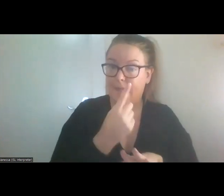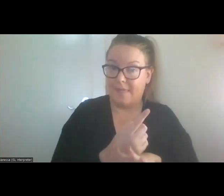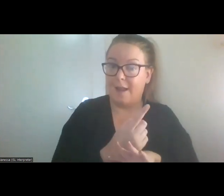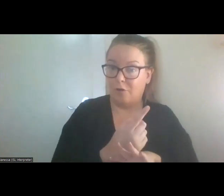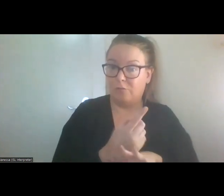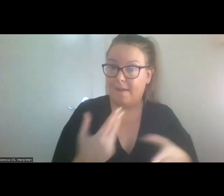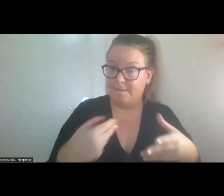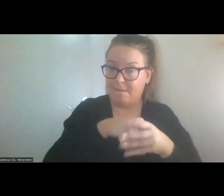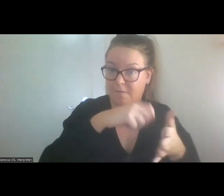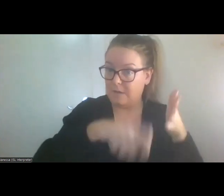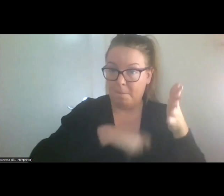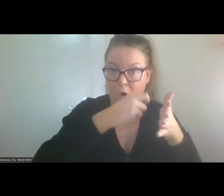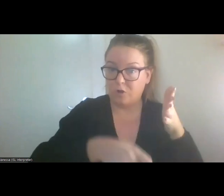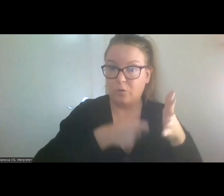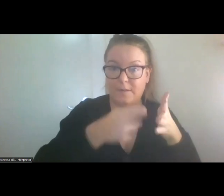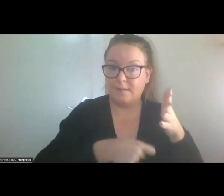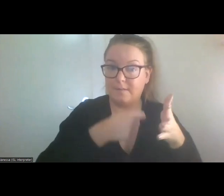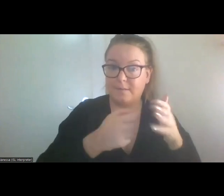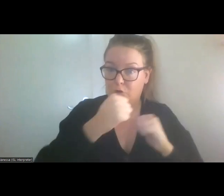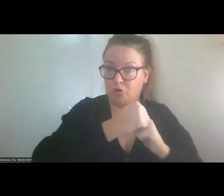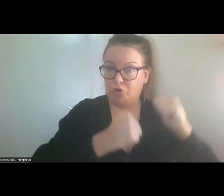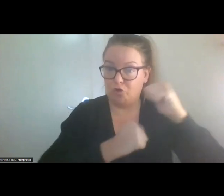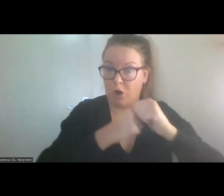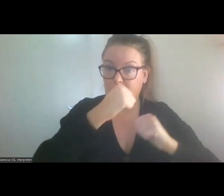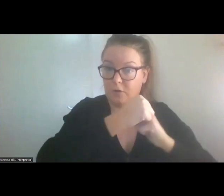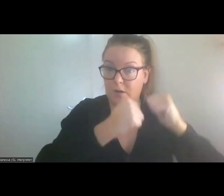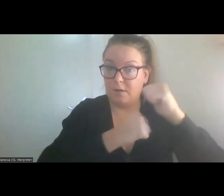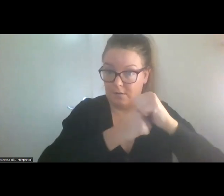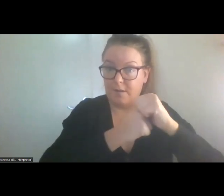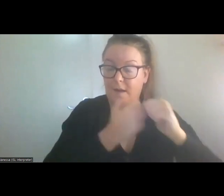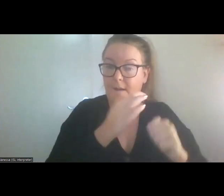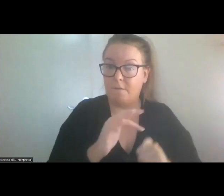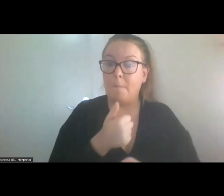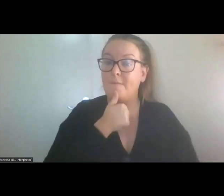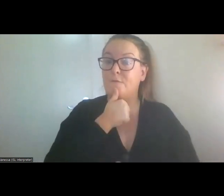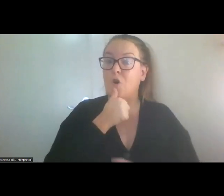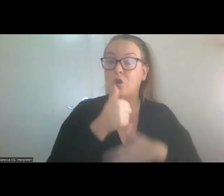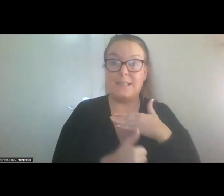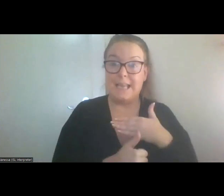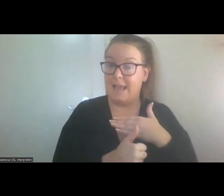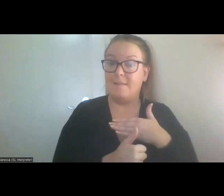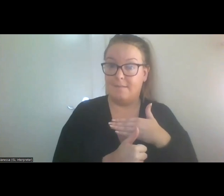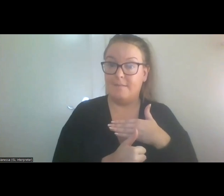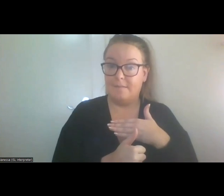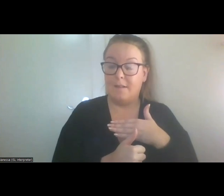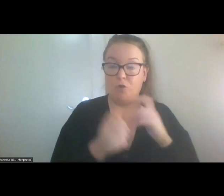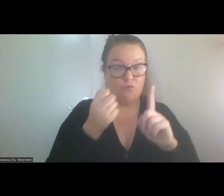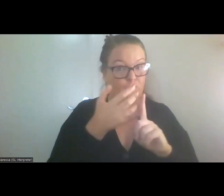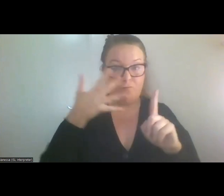structure from day one. Recognizing